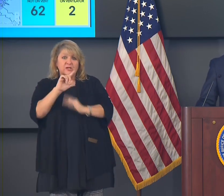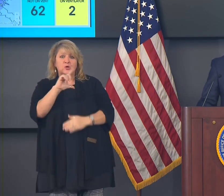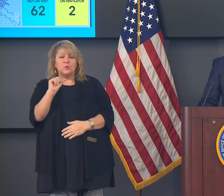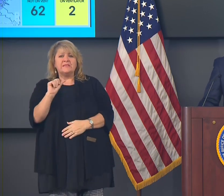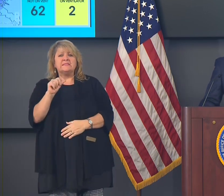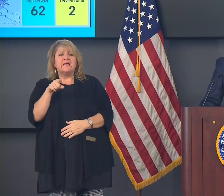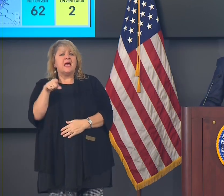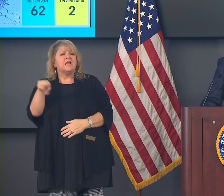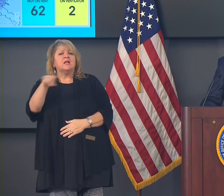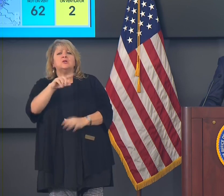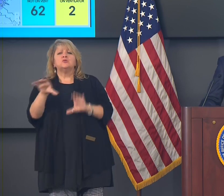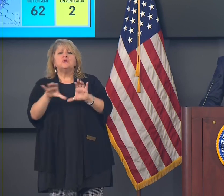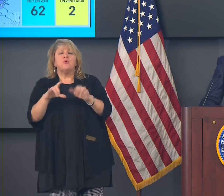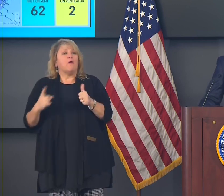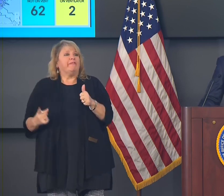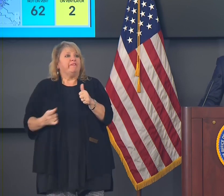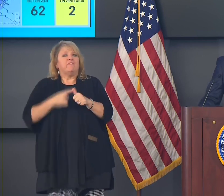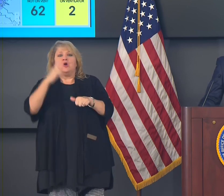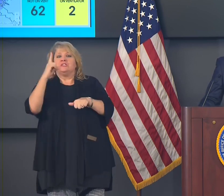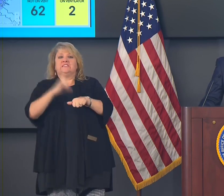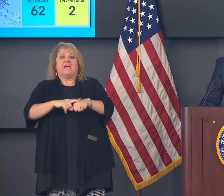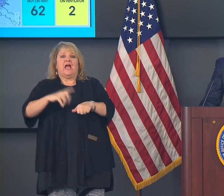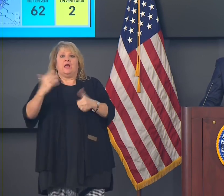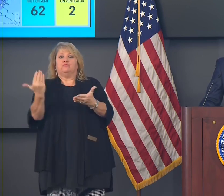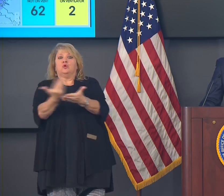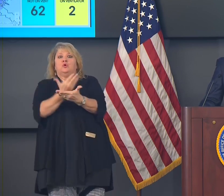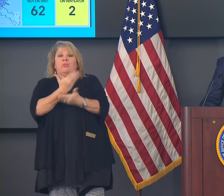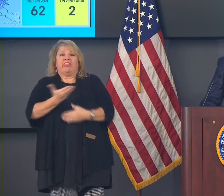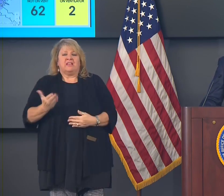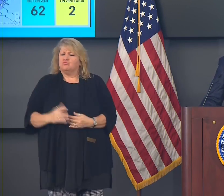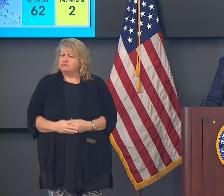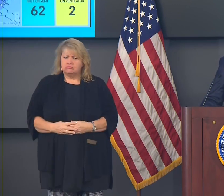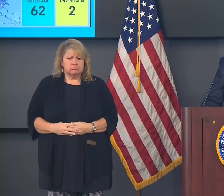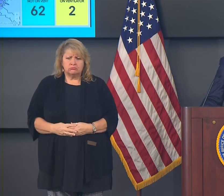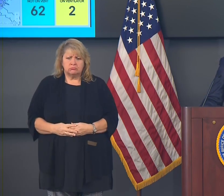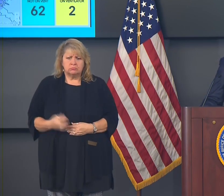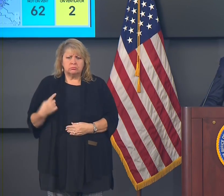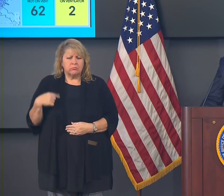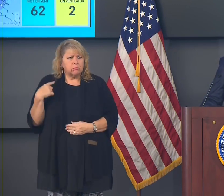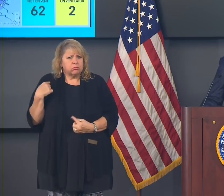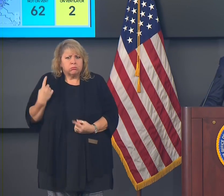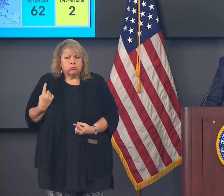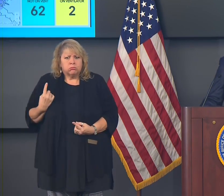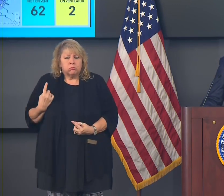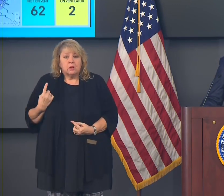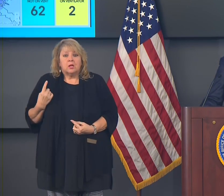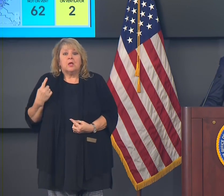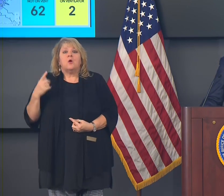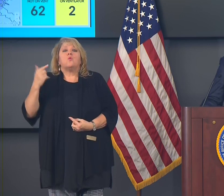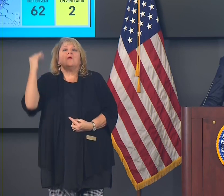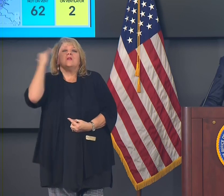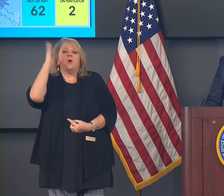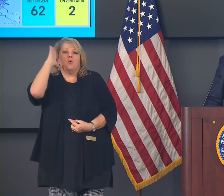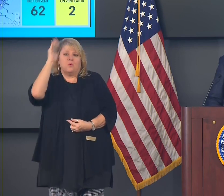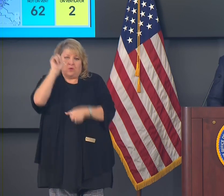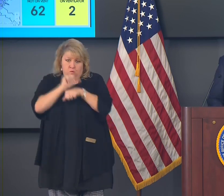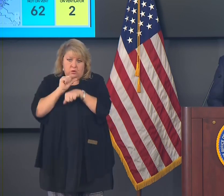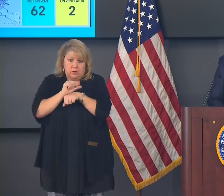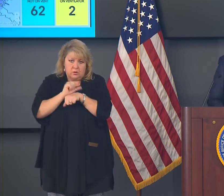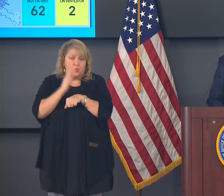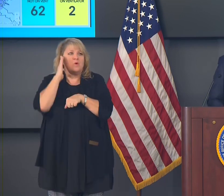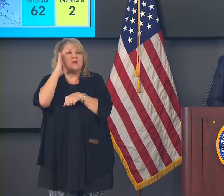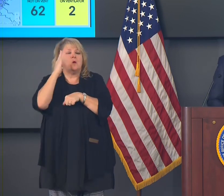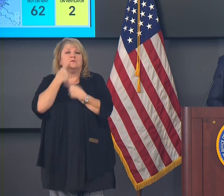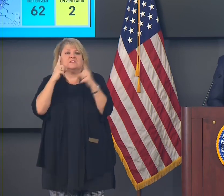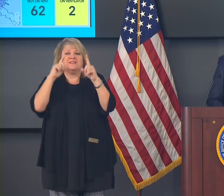do something for the very first time here. We know that these things will work, but we've got to have more compliance, more adherence to the